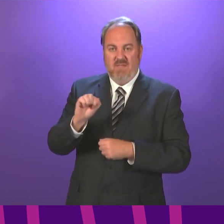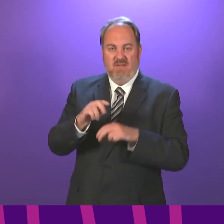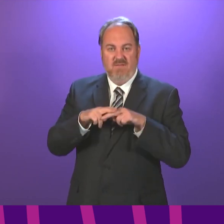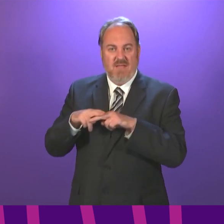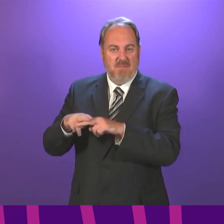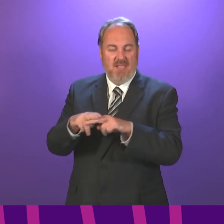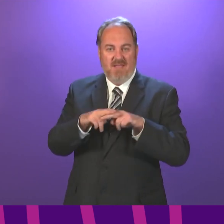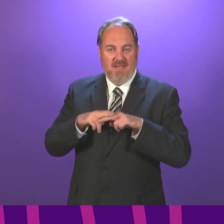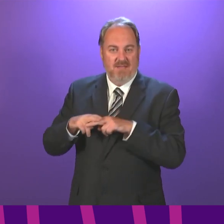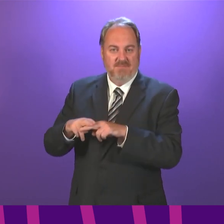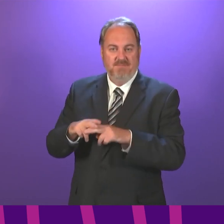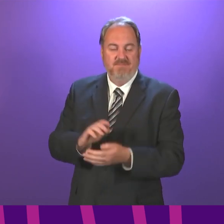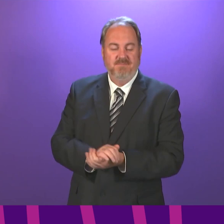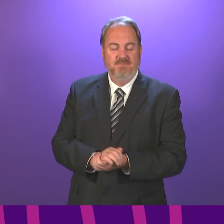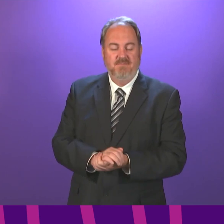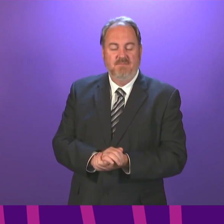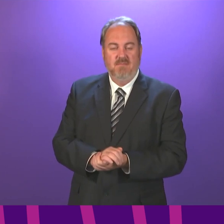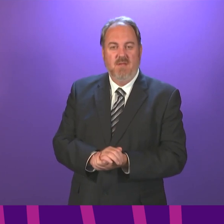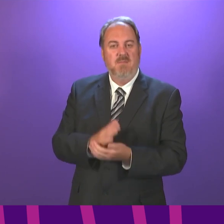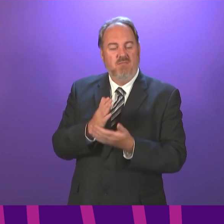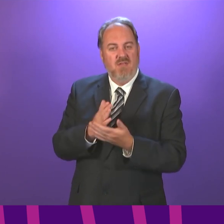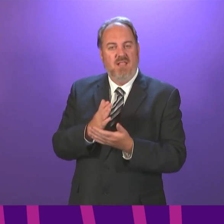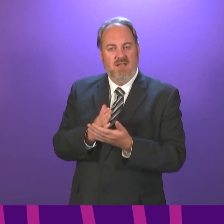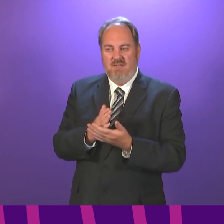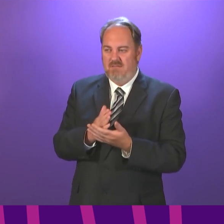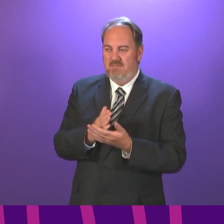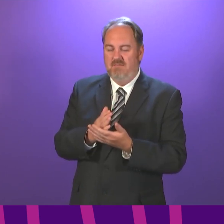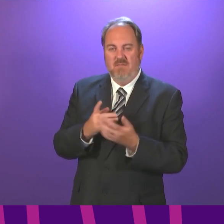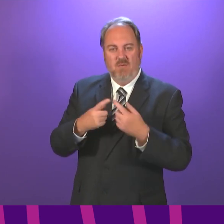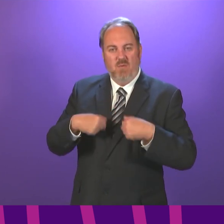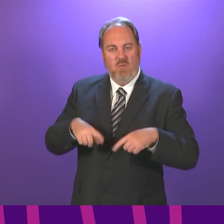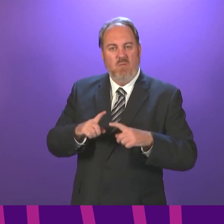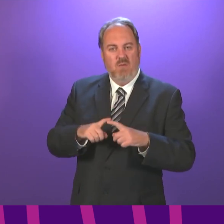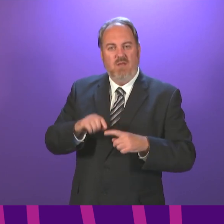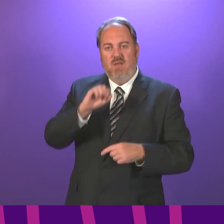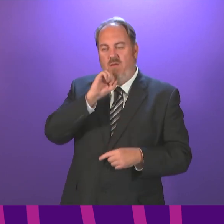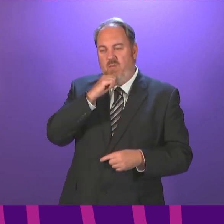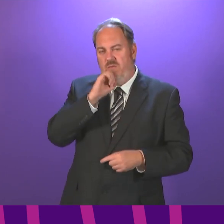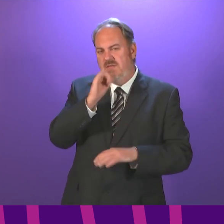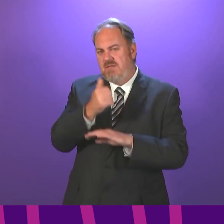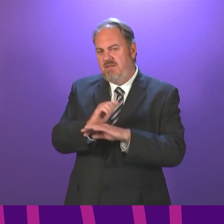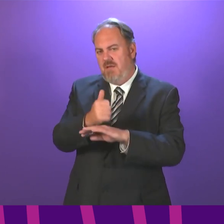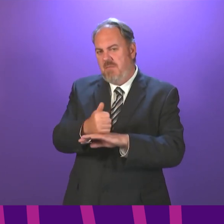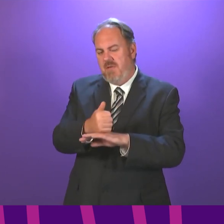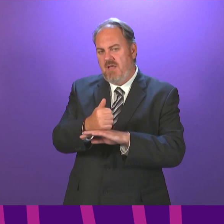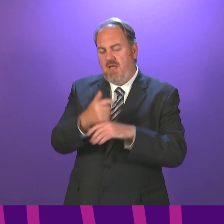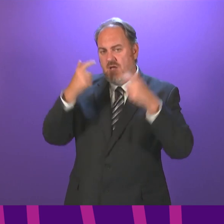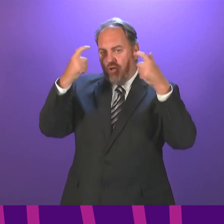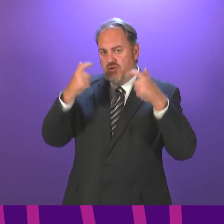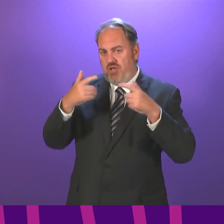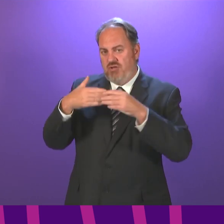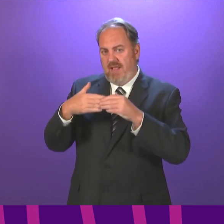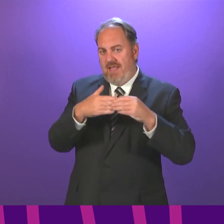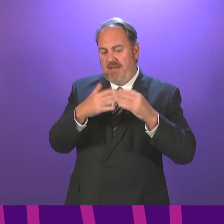lost her loved one. The government had agreed that they would hold a judge-led human rights-based public inquiry where the